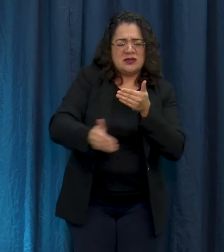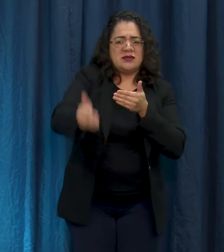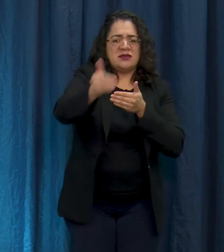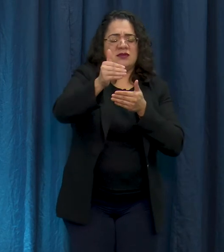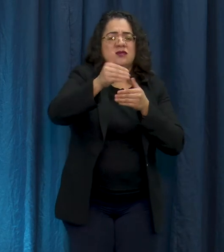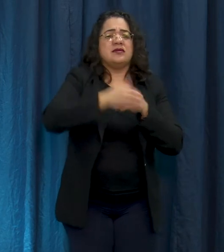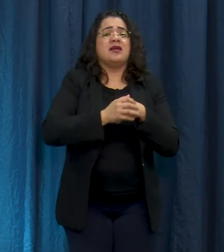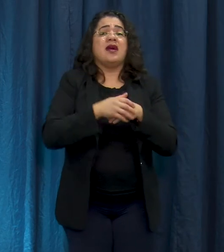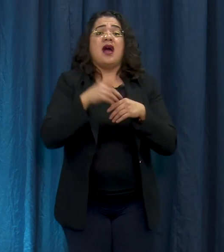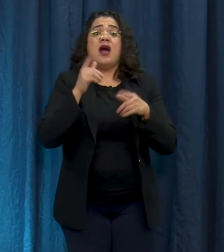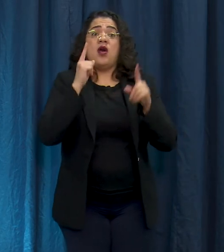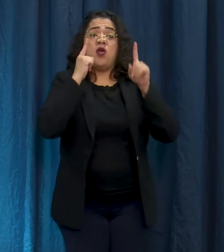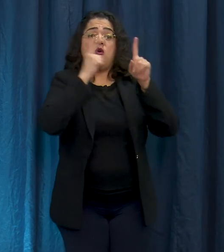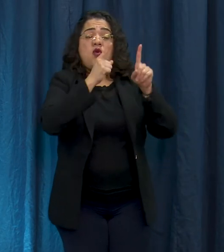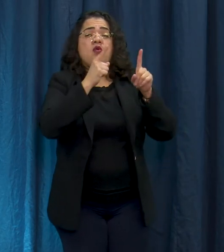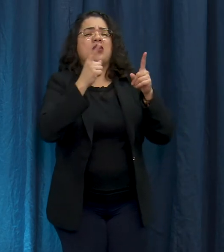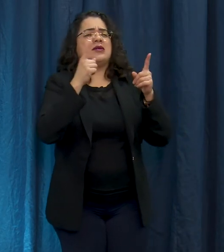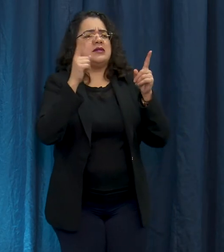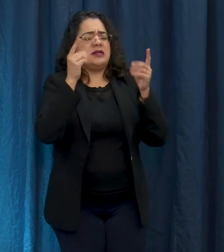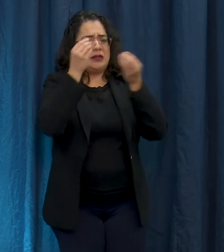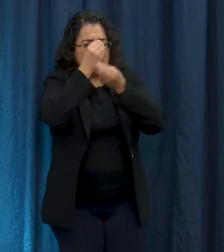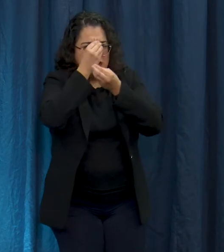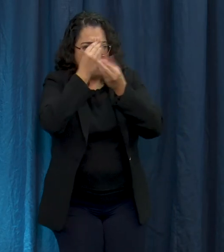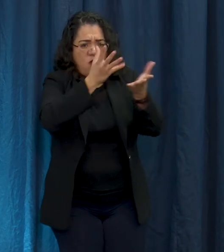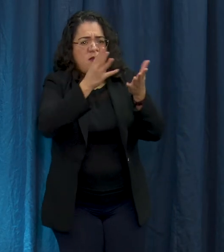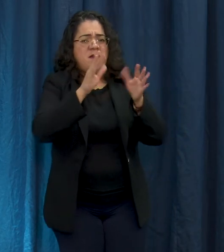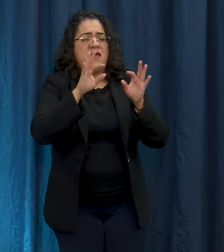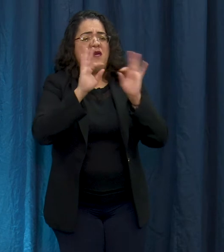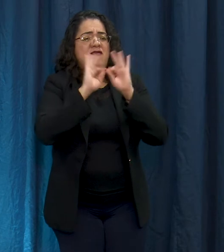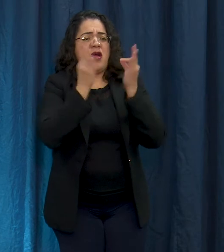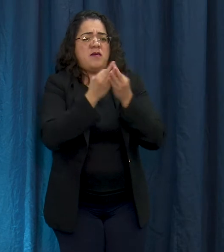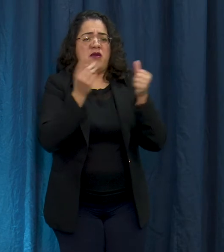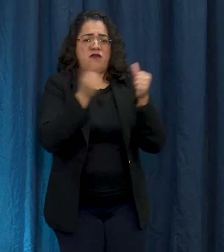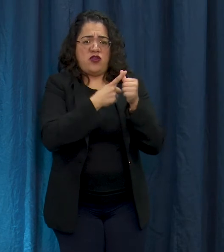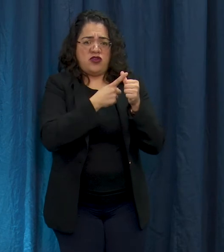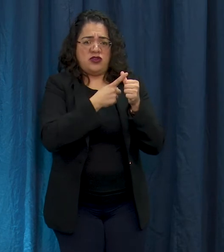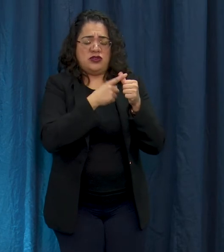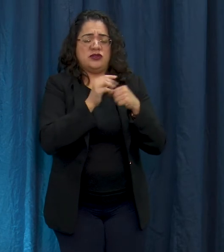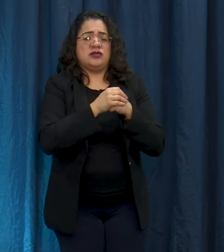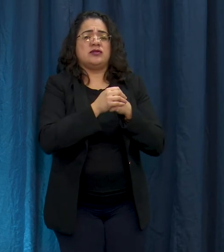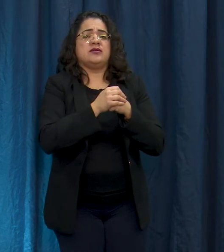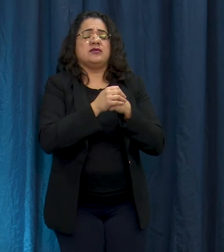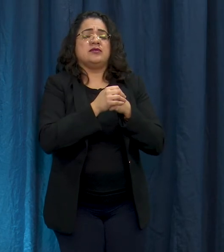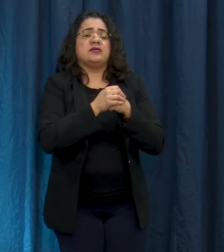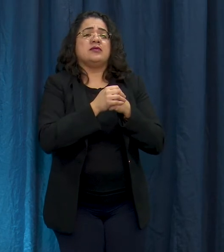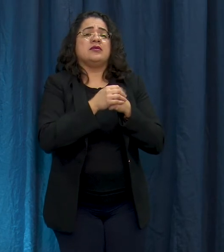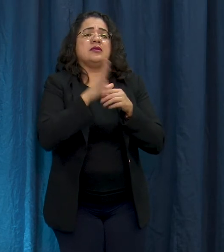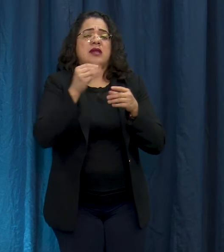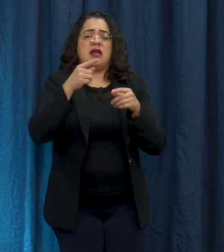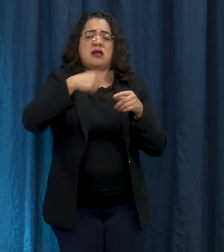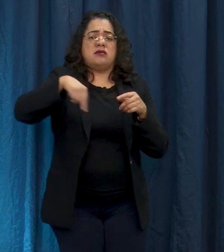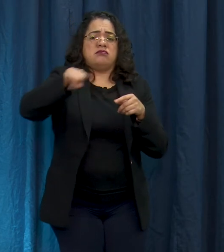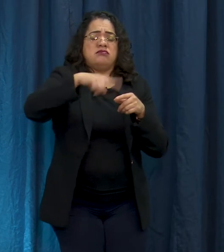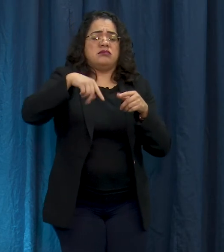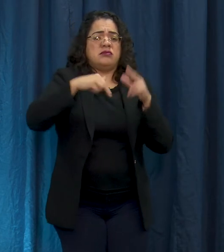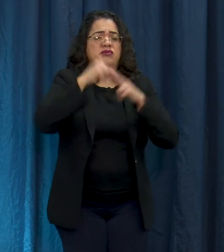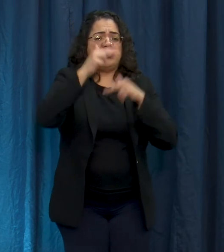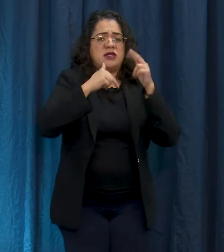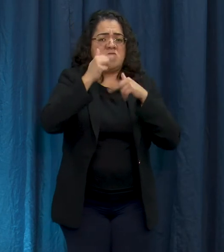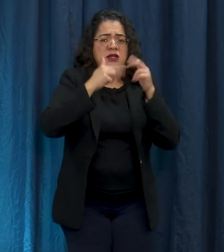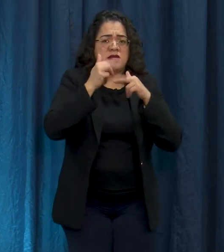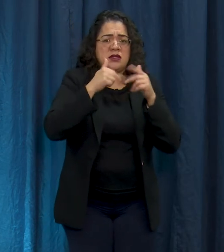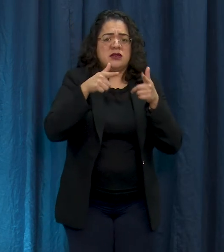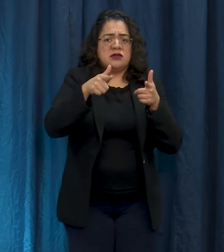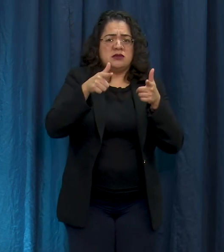informar a los familiares de estas personas. agregamos que los ocorres estas continuaran recibiendo información suficiente para